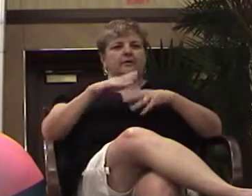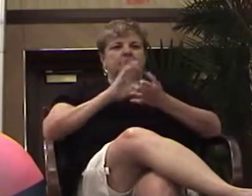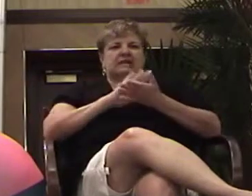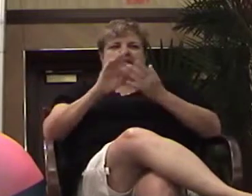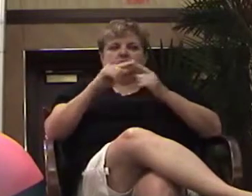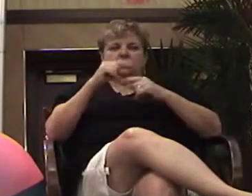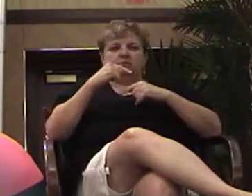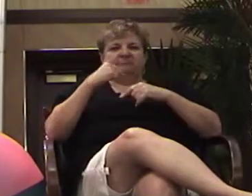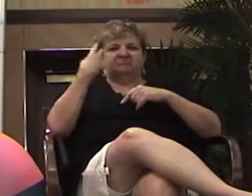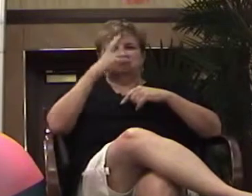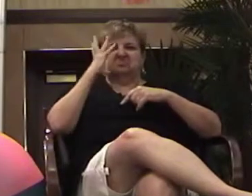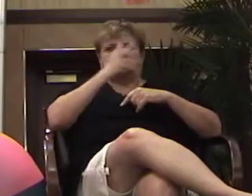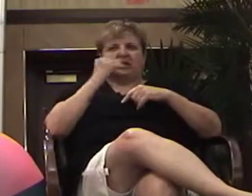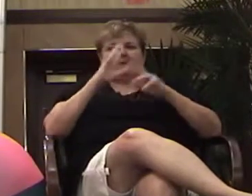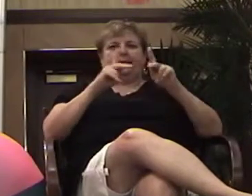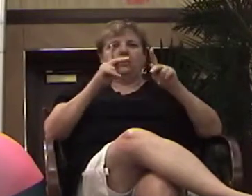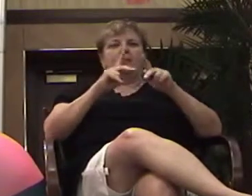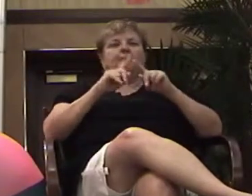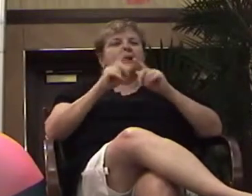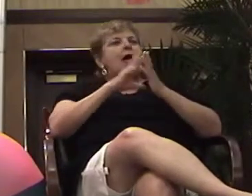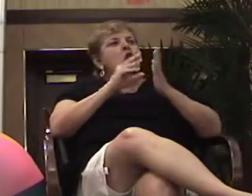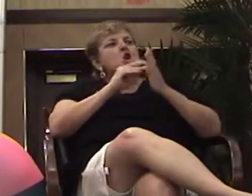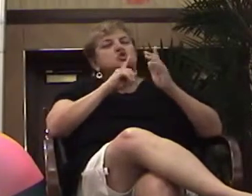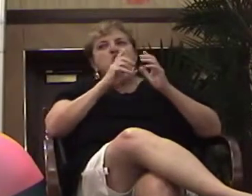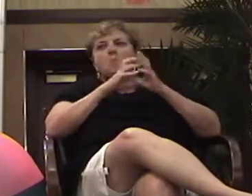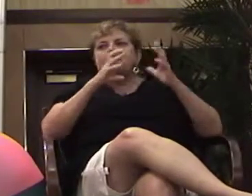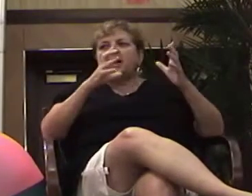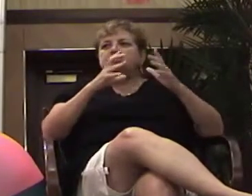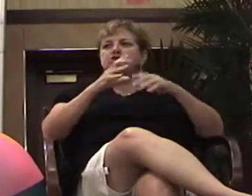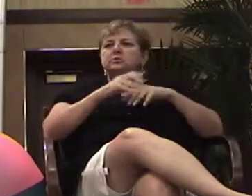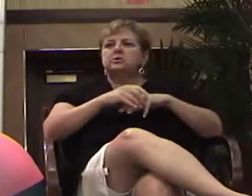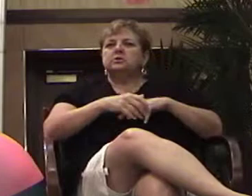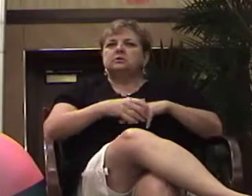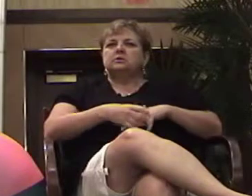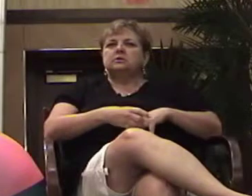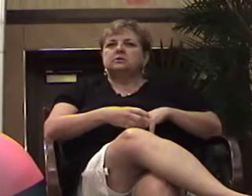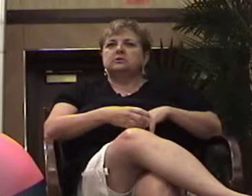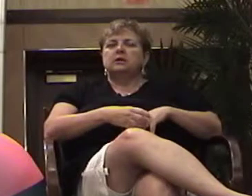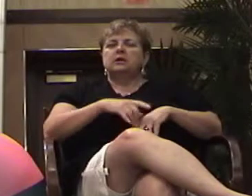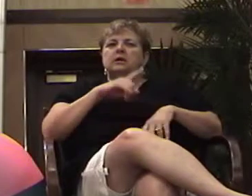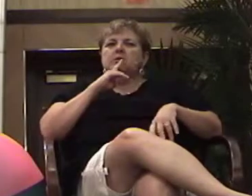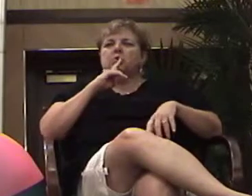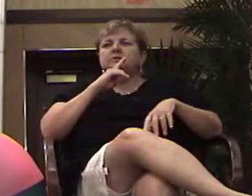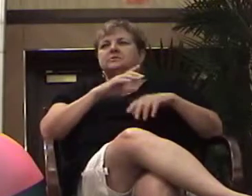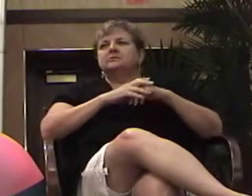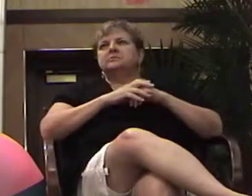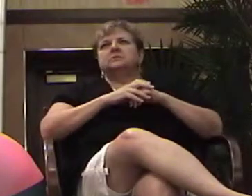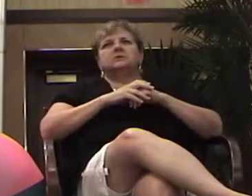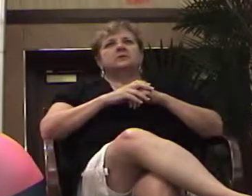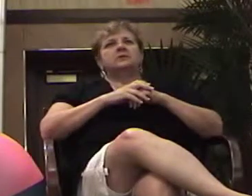But I learned so much. It was just a marvelous experience.